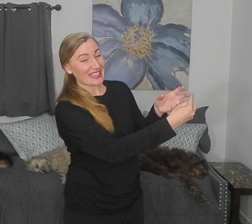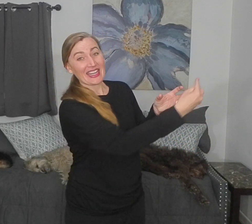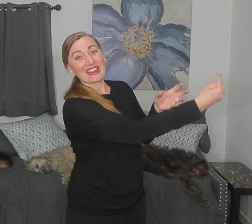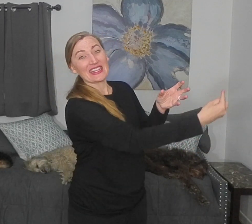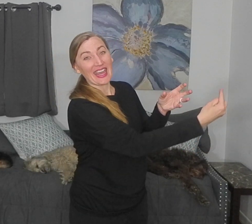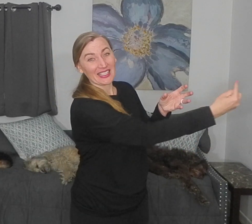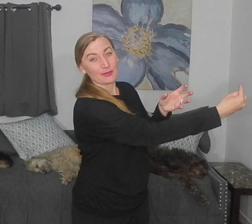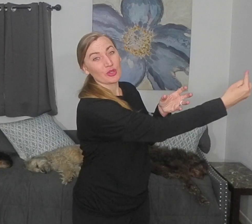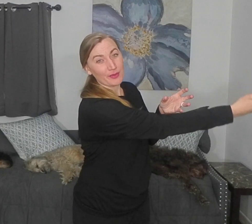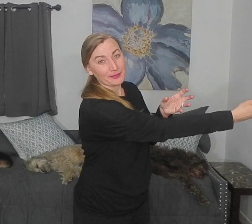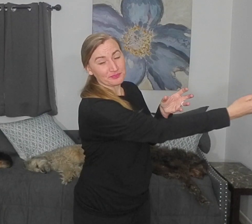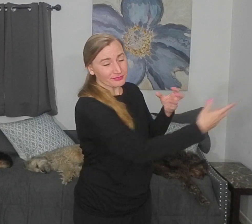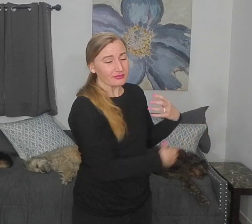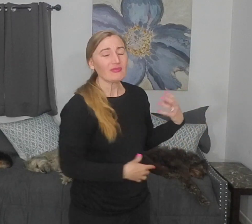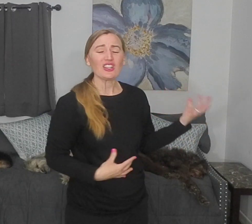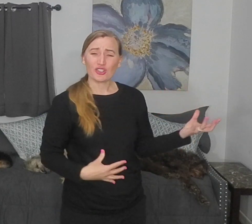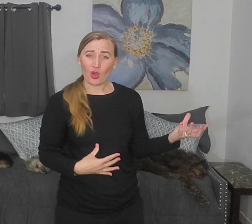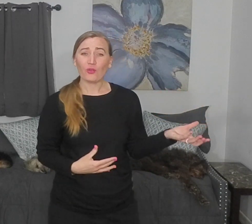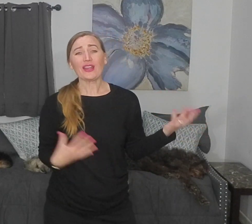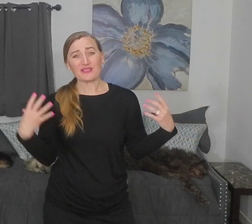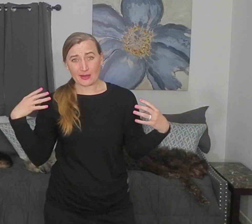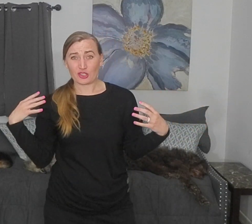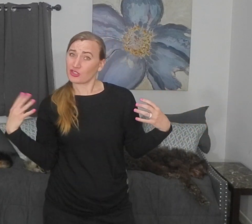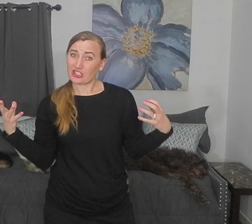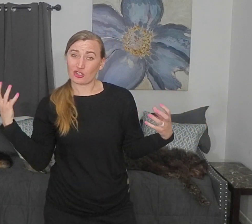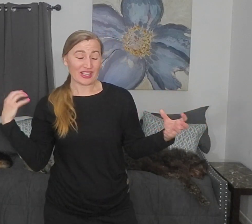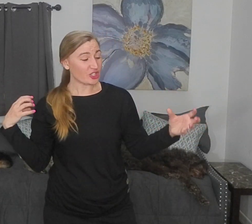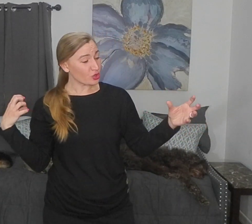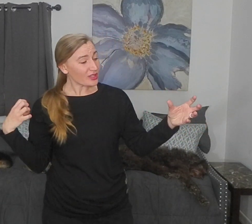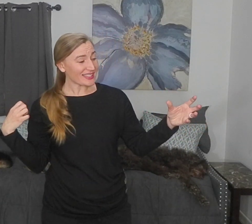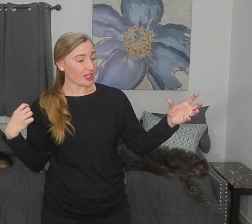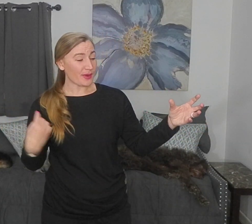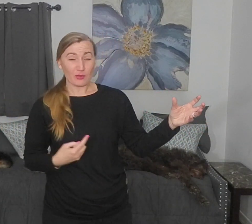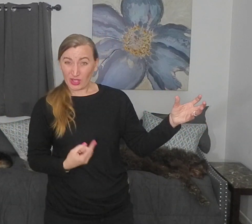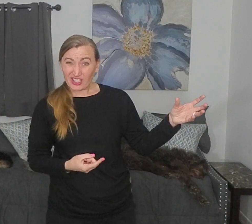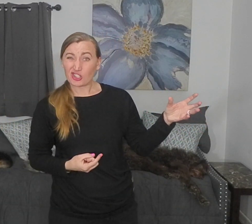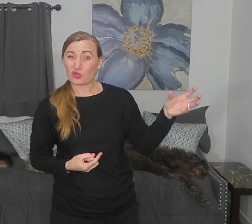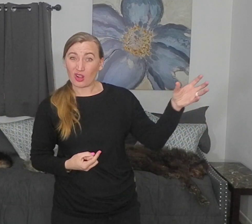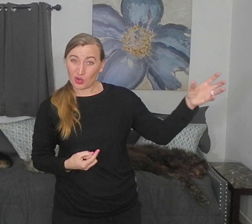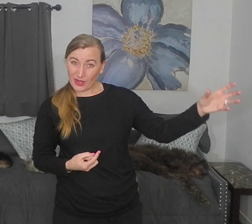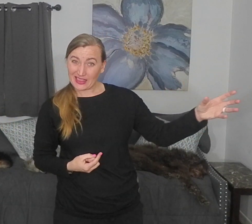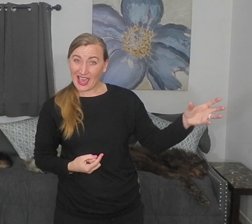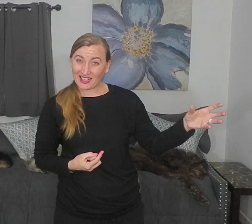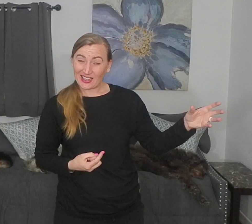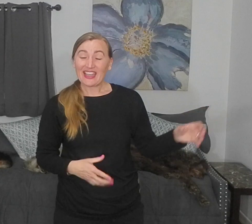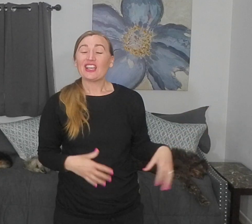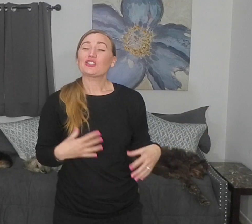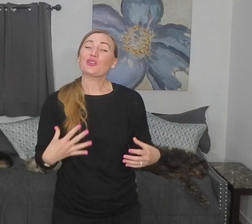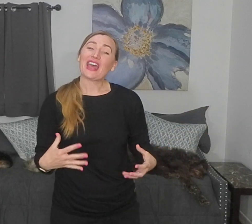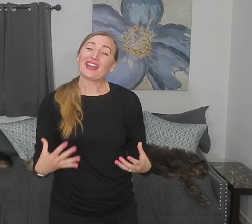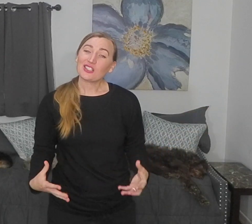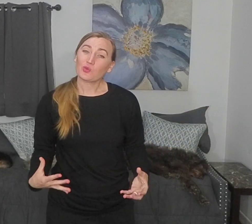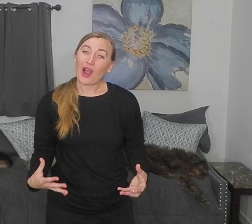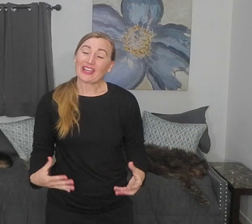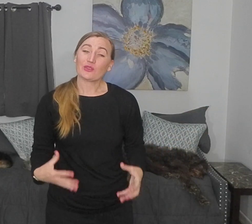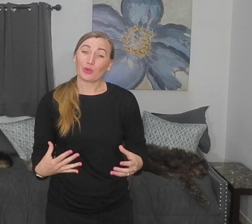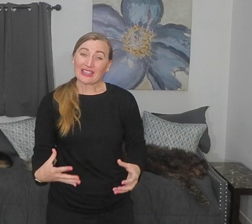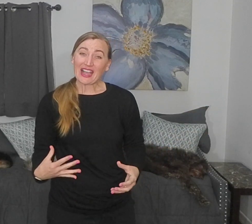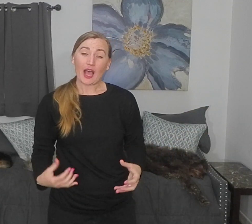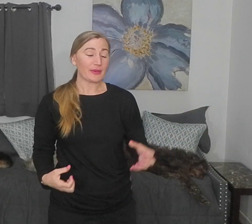the next movement. So if we have damage or degeneration to the cerebellum, we're going to struggle with that. So that is why it's really common